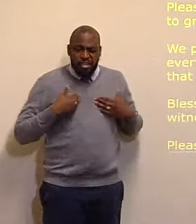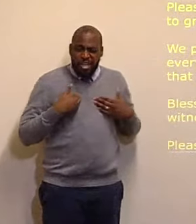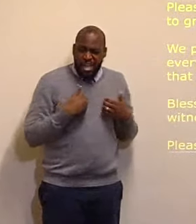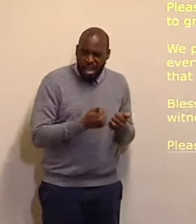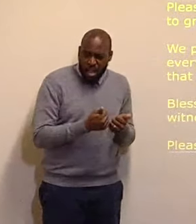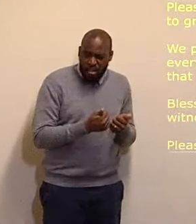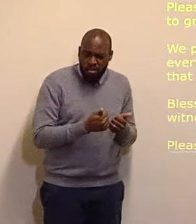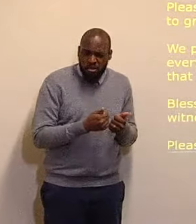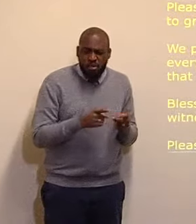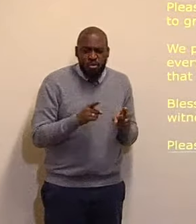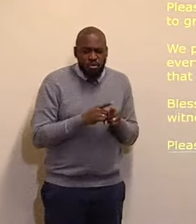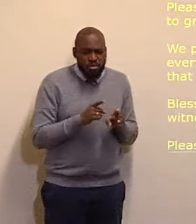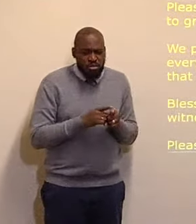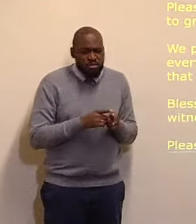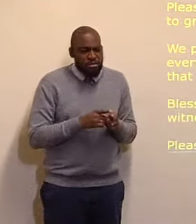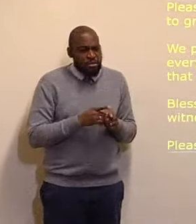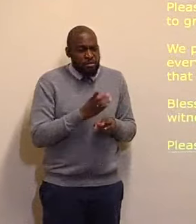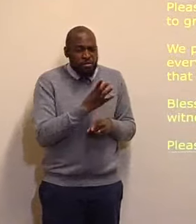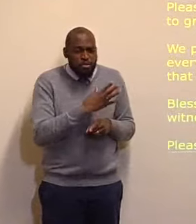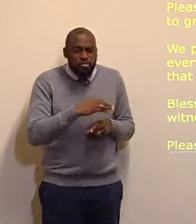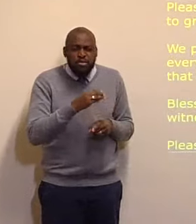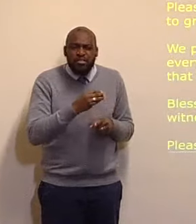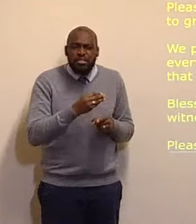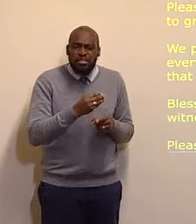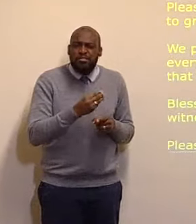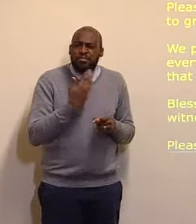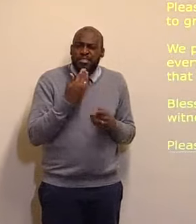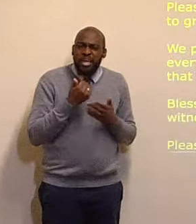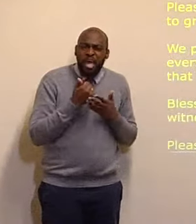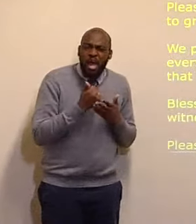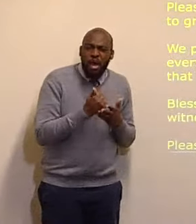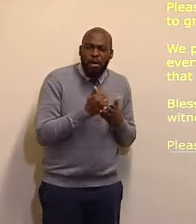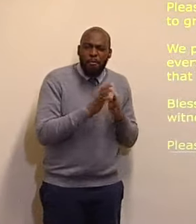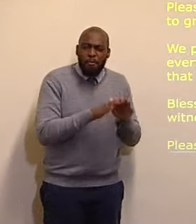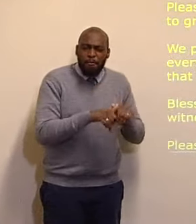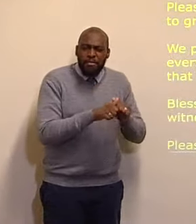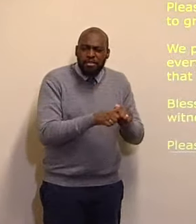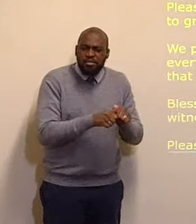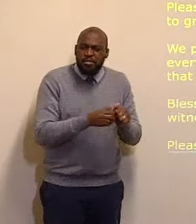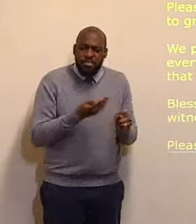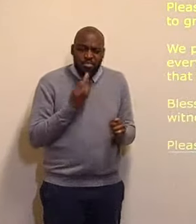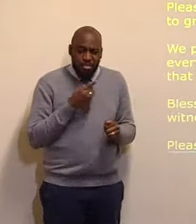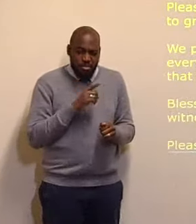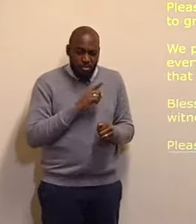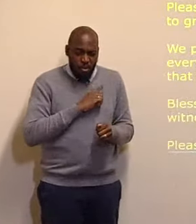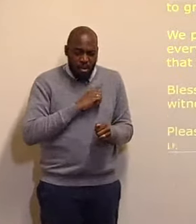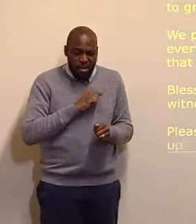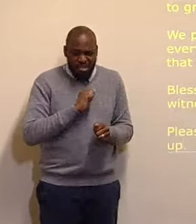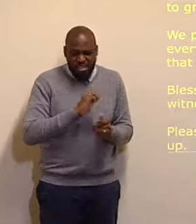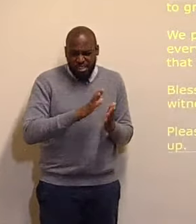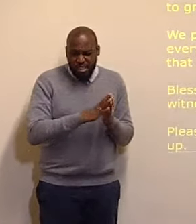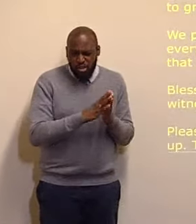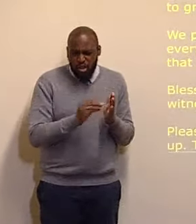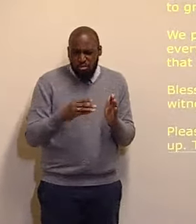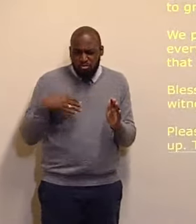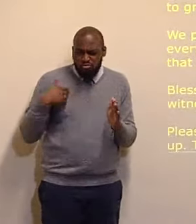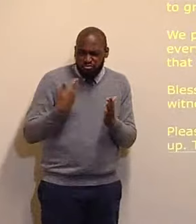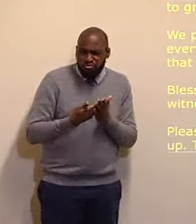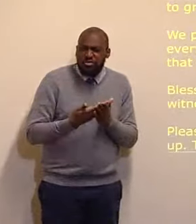do good to his spirit, and his soul, we thank thee, for him, for his example, and we lift him up, before thy throne